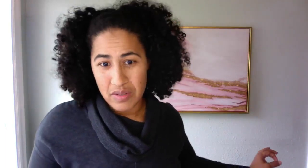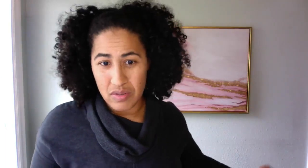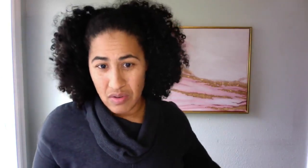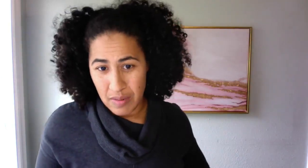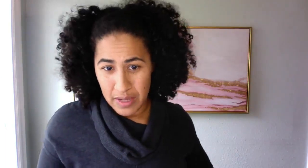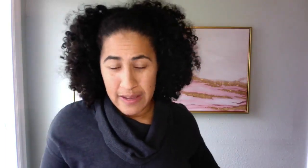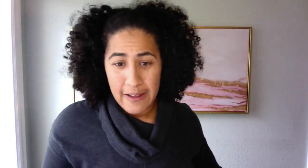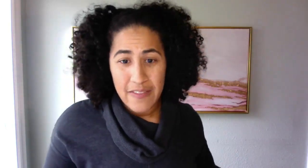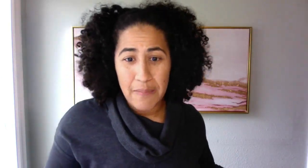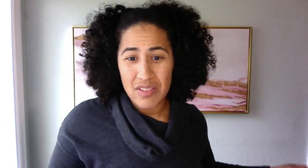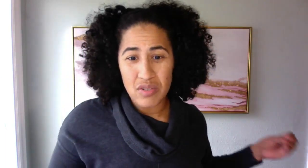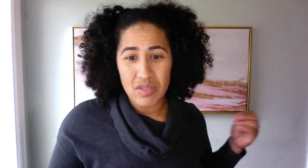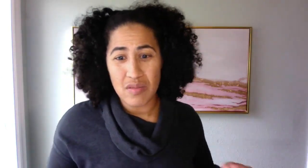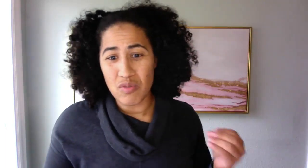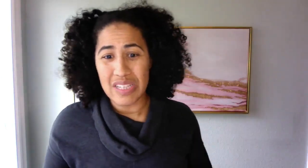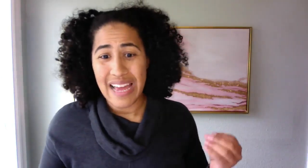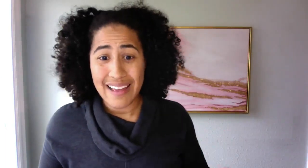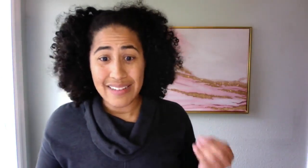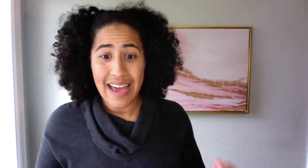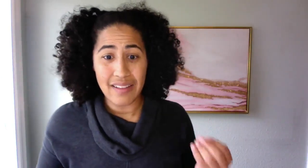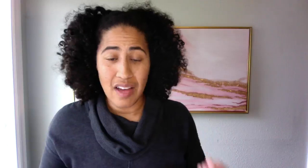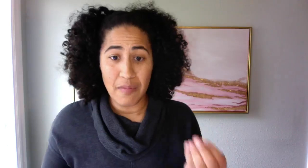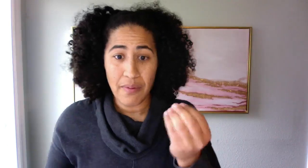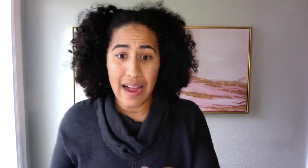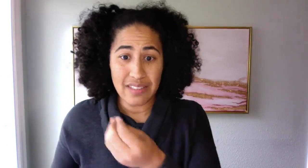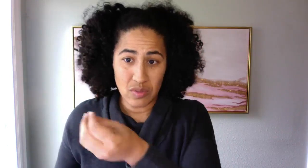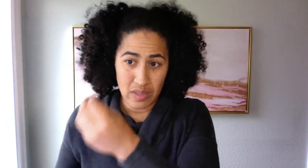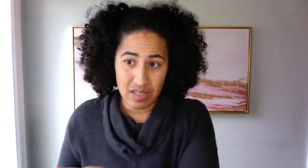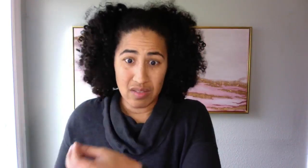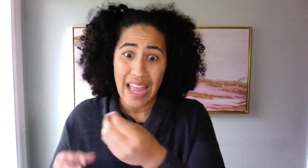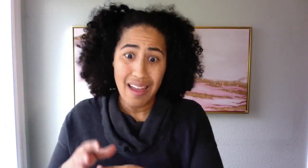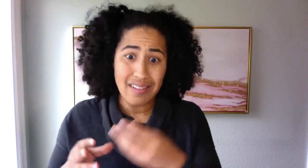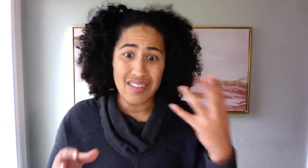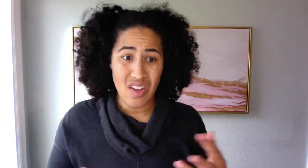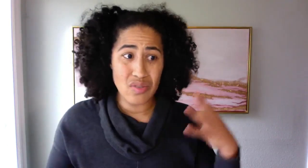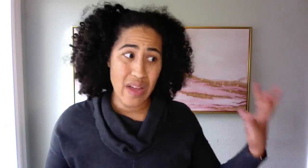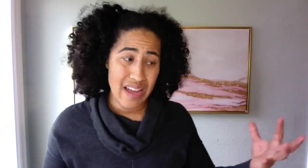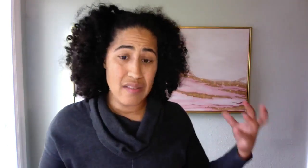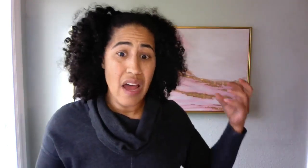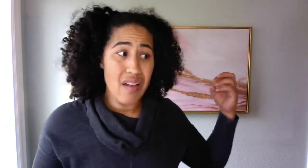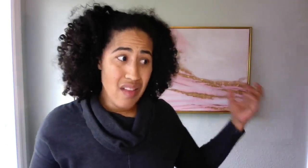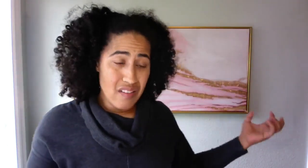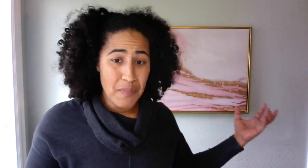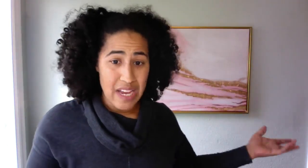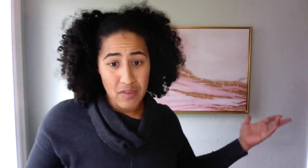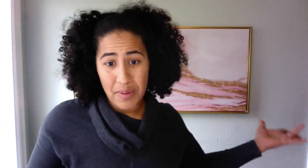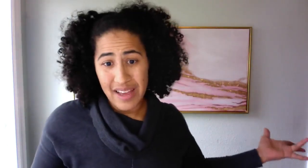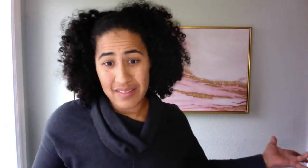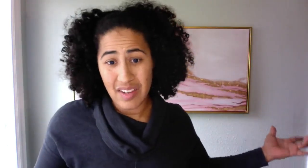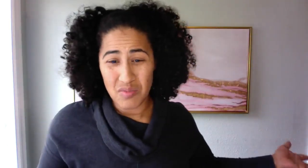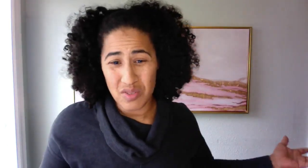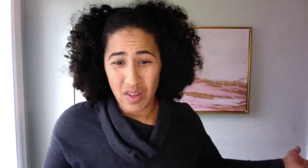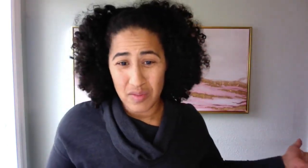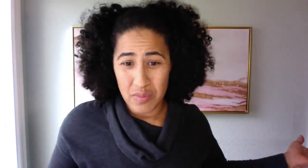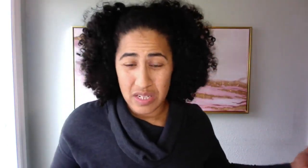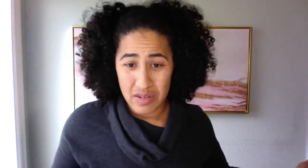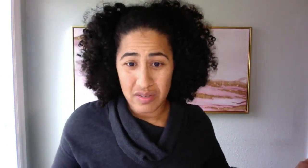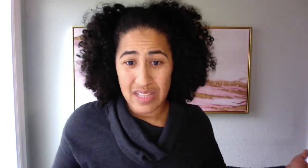trauma, that means your system really hasn't had a lot of practice with this. And it's also has a lot of painful past unresolved materials that